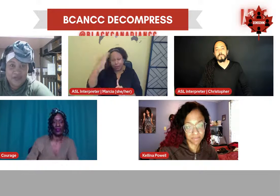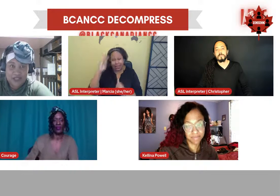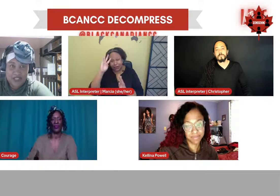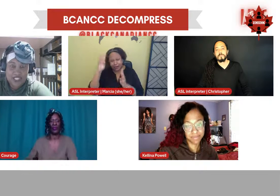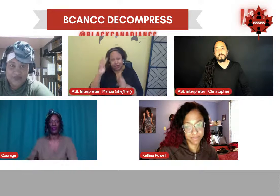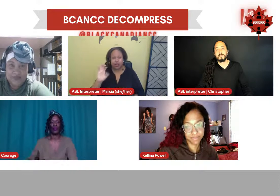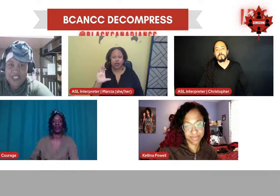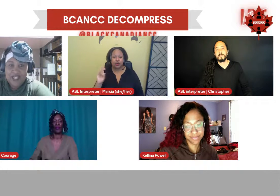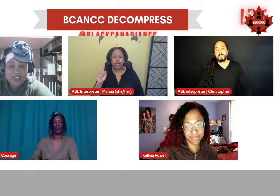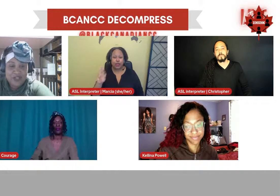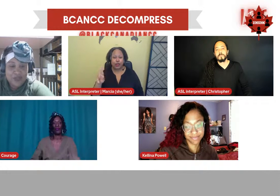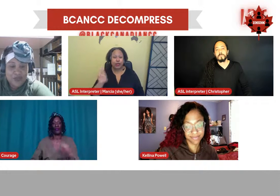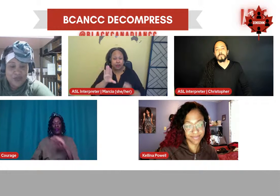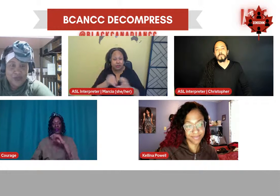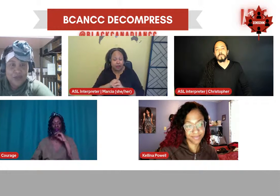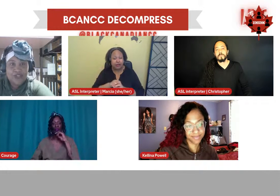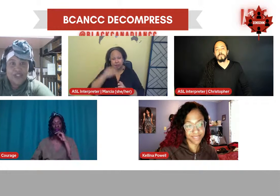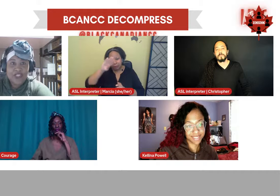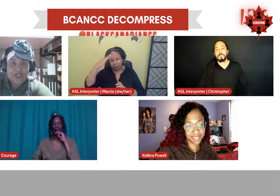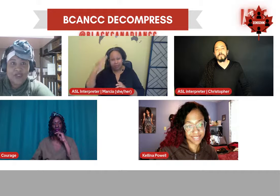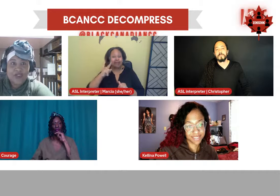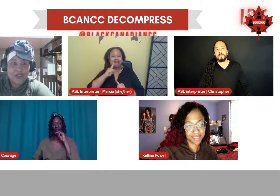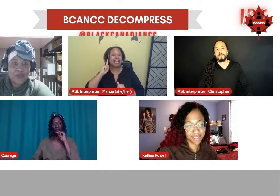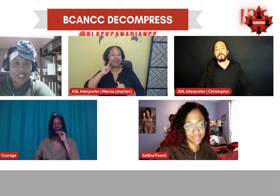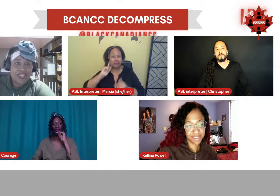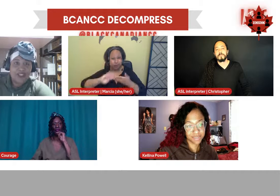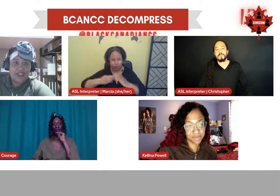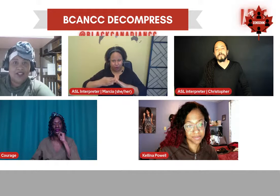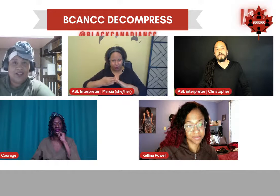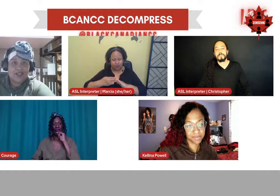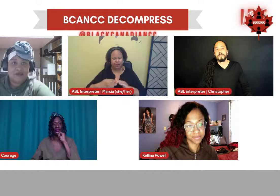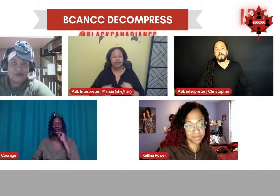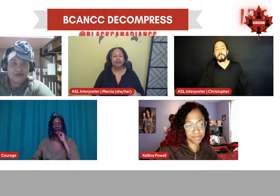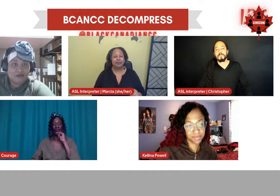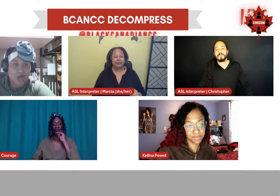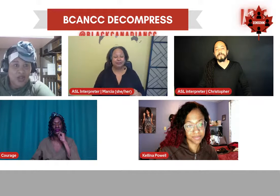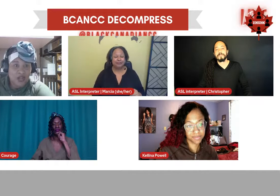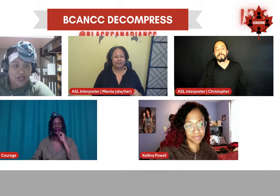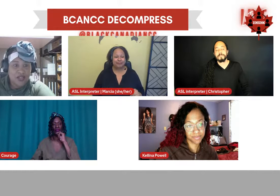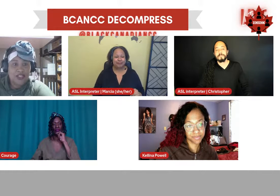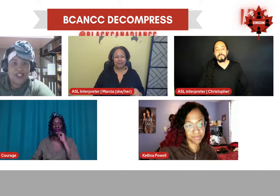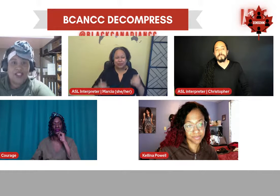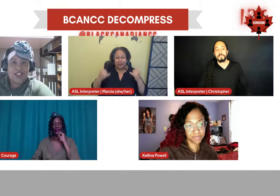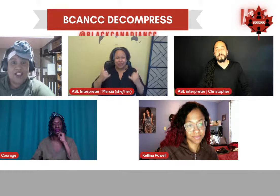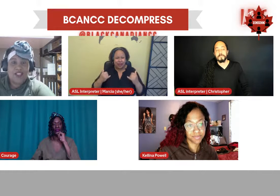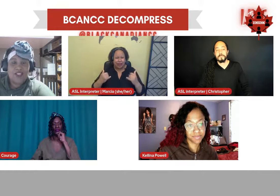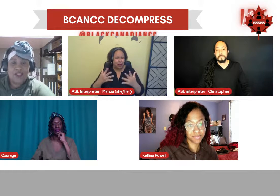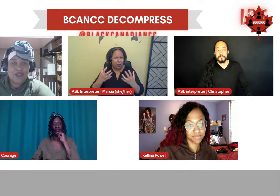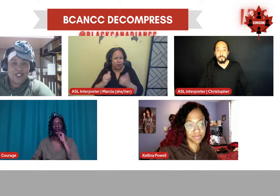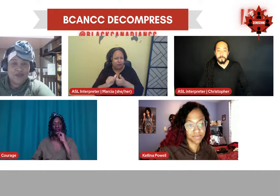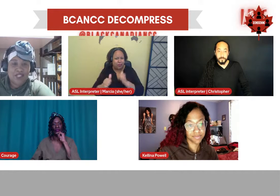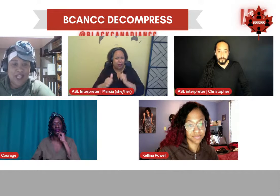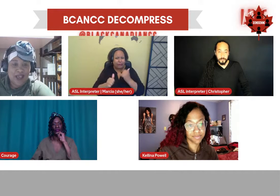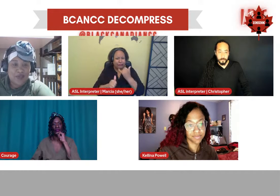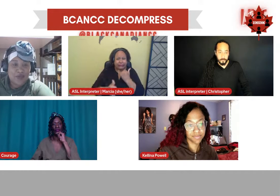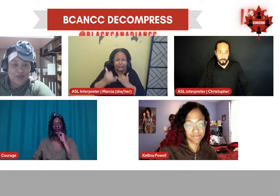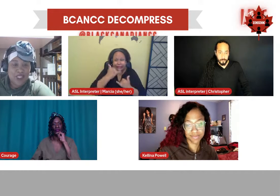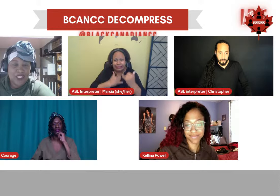community. So for fear of doing wrong, you know, sometimes we